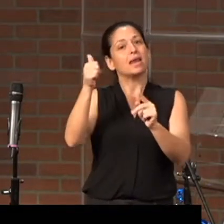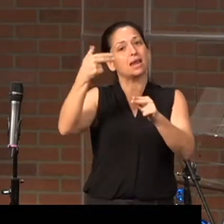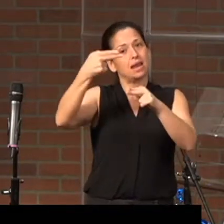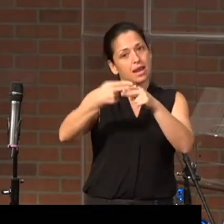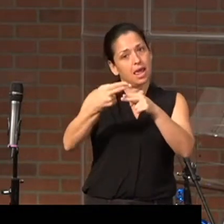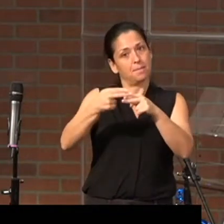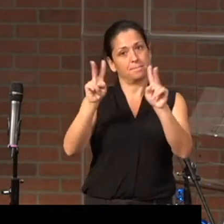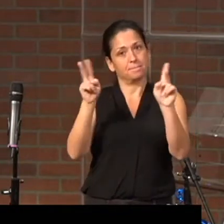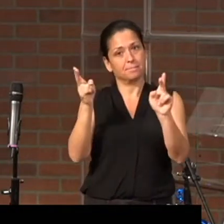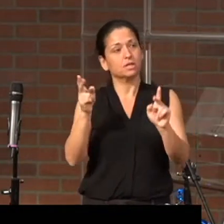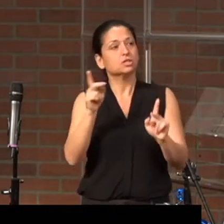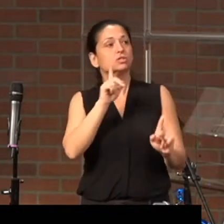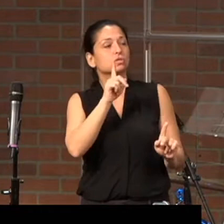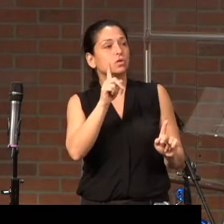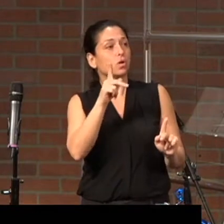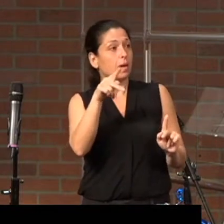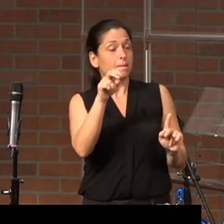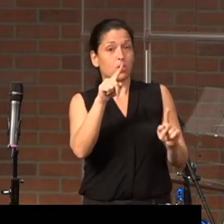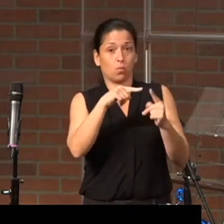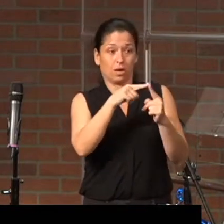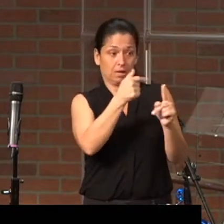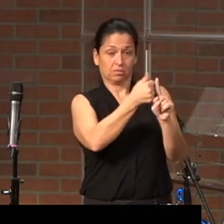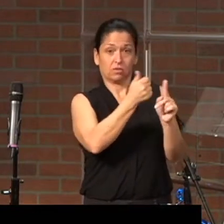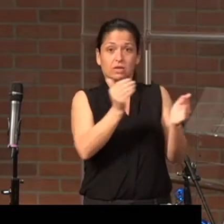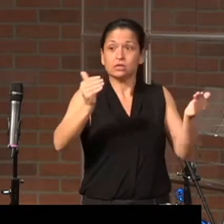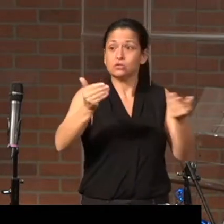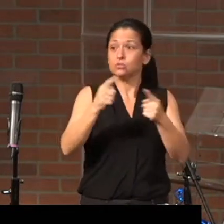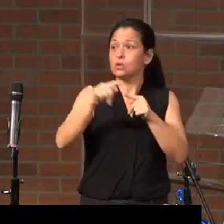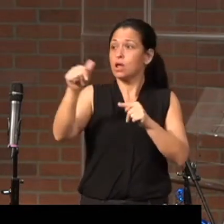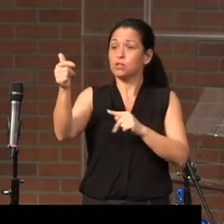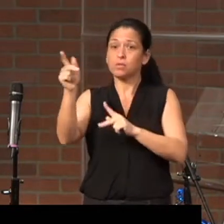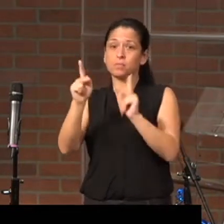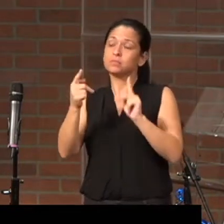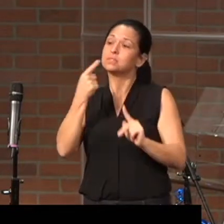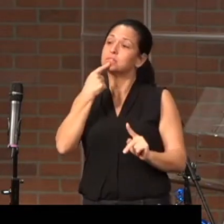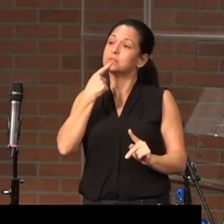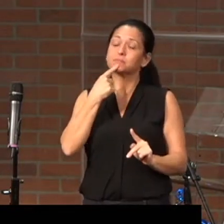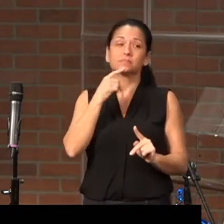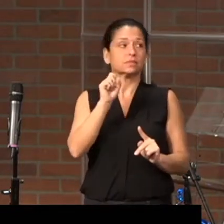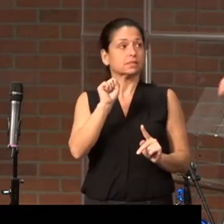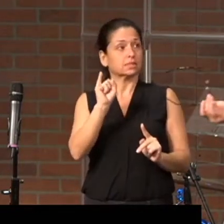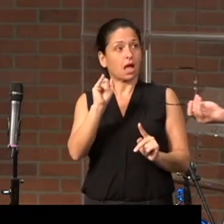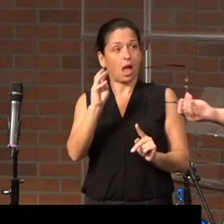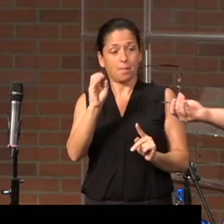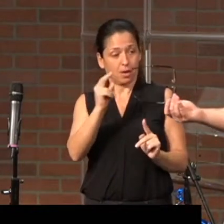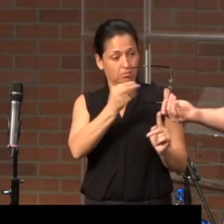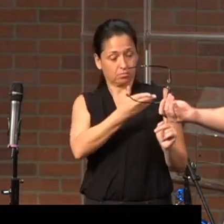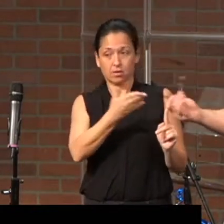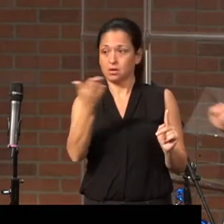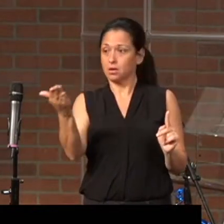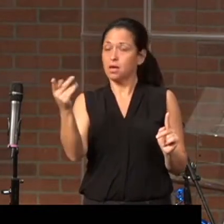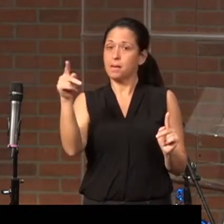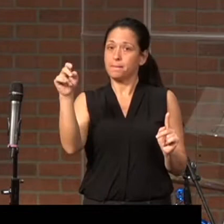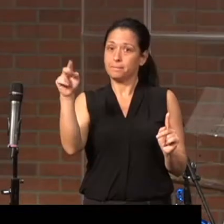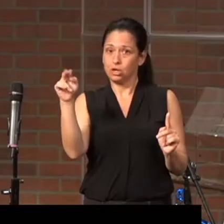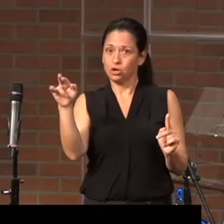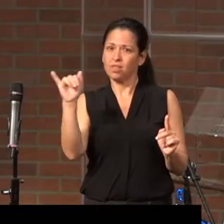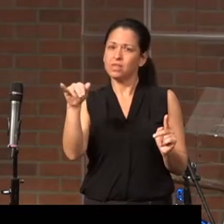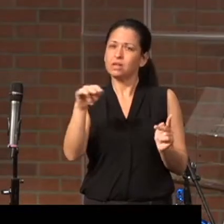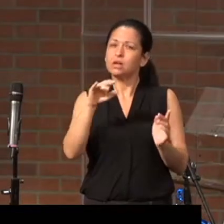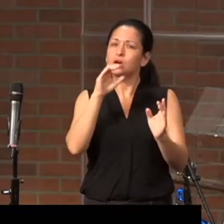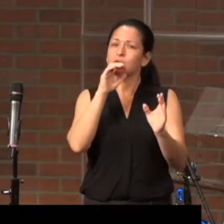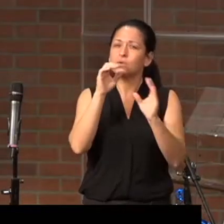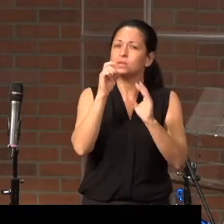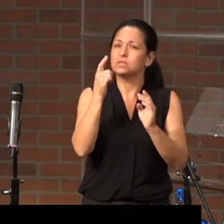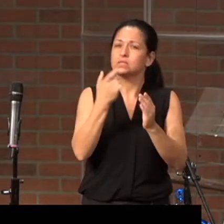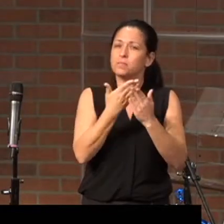And so Peter, whenever he introduces himself, he says, Simon, Peter. And this communicates something